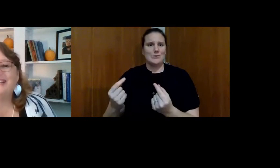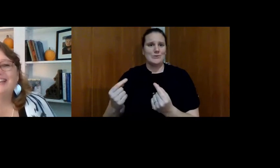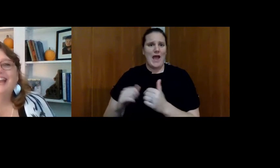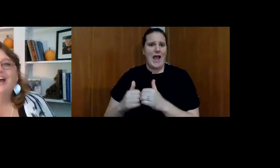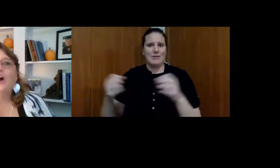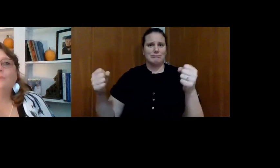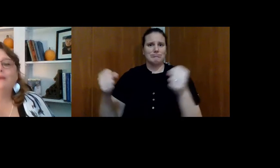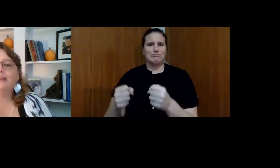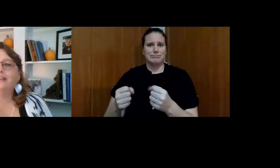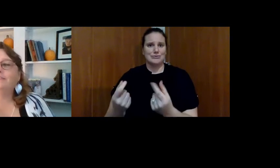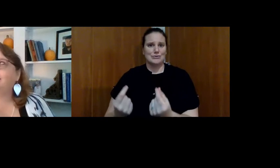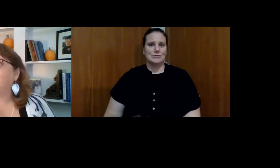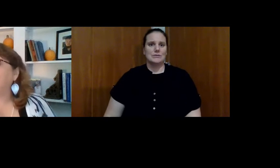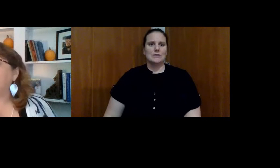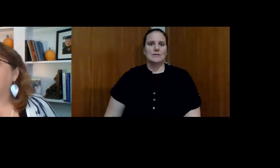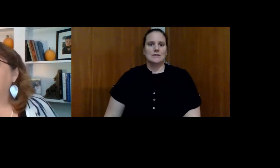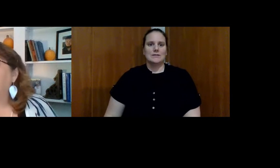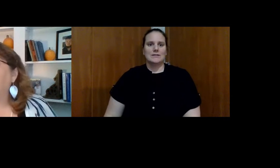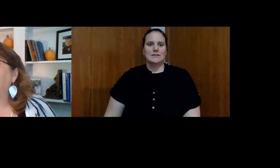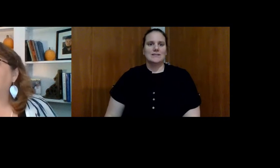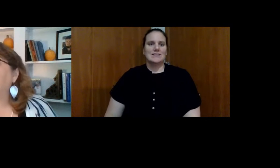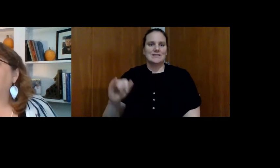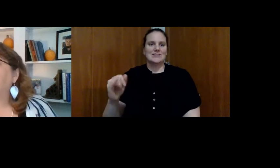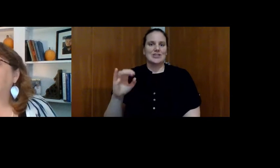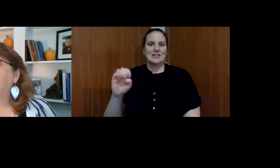do we do it? Oh, and here he comes.